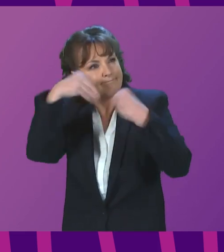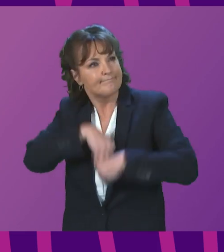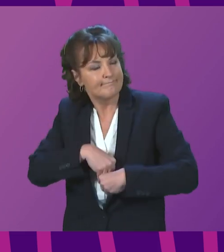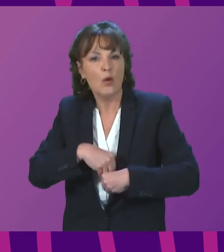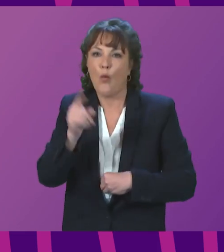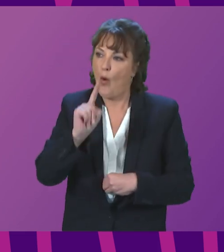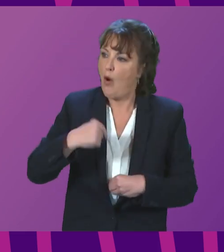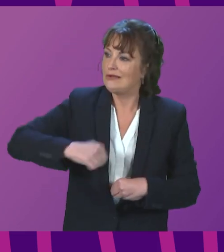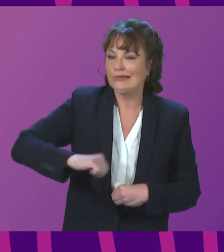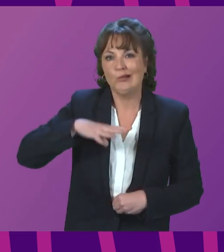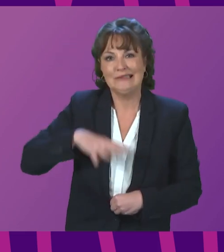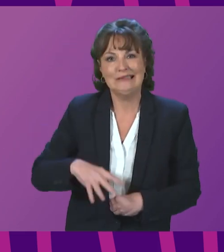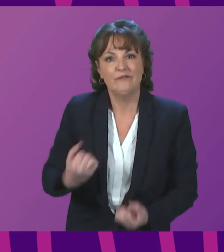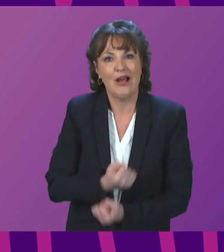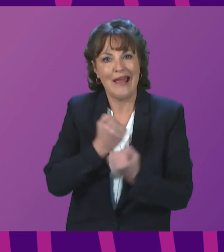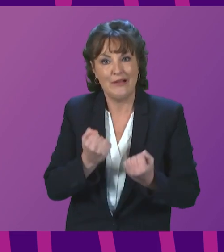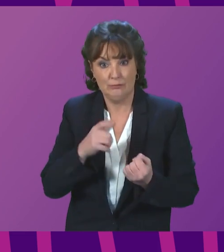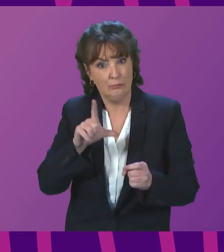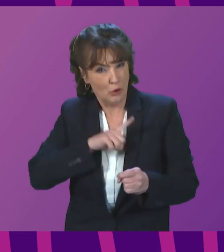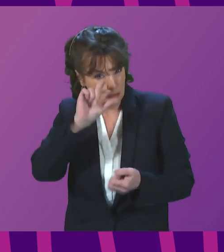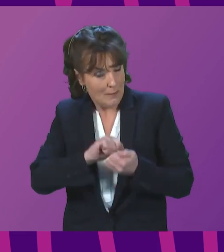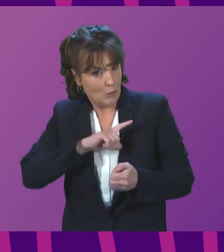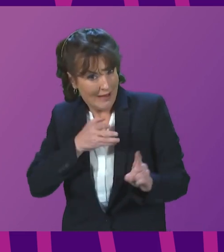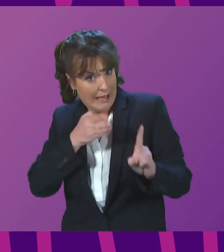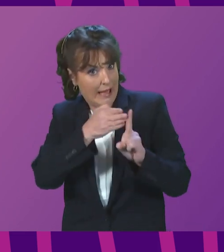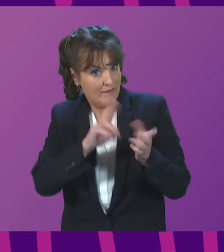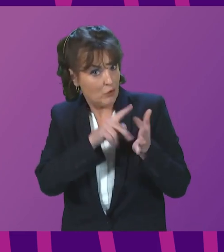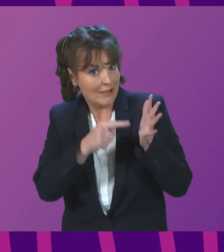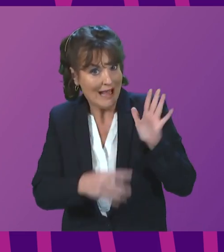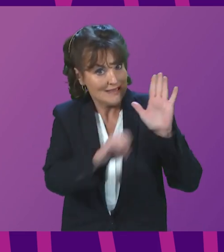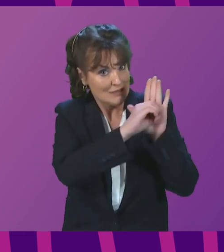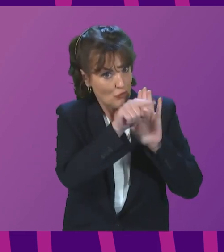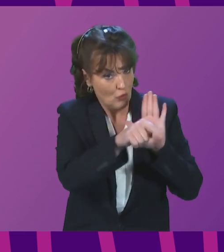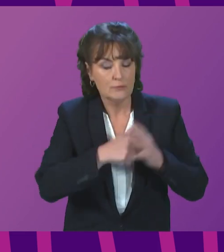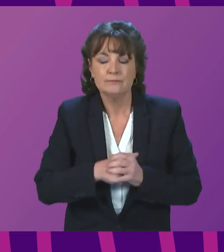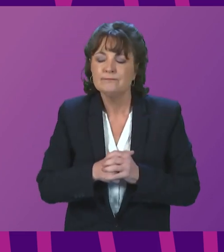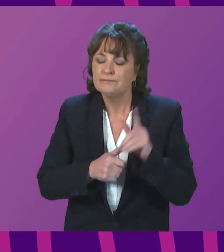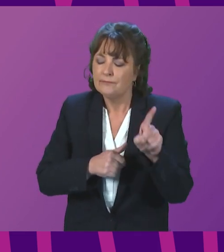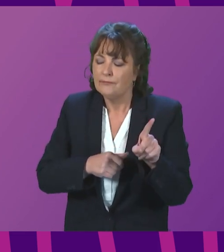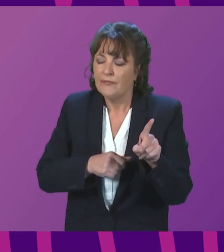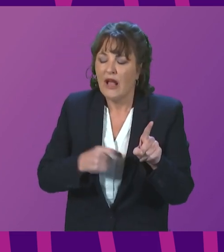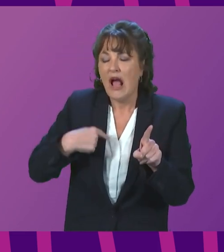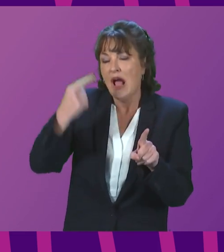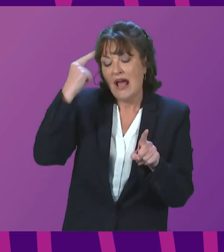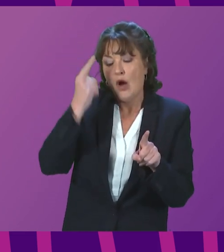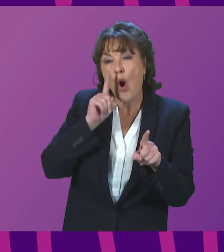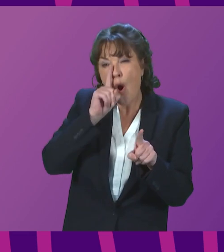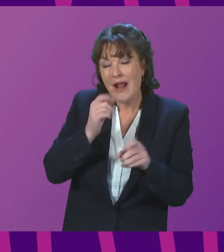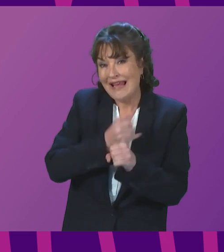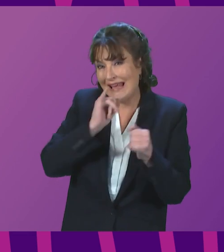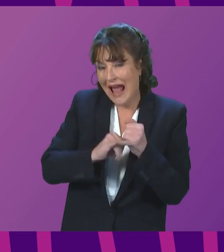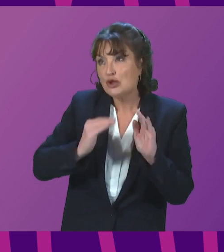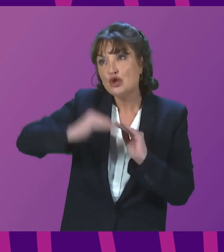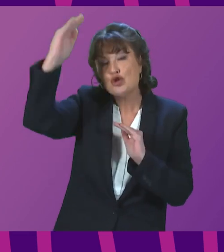that transition to net zero. On the issue of exports of oil and gas, of course, I think around 80% of Nazi